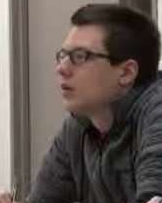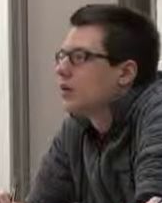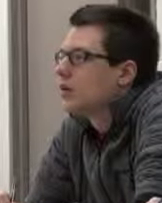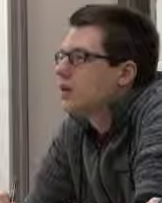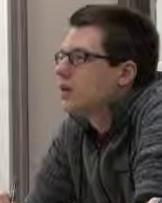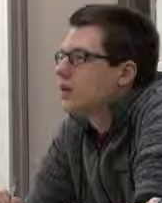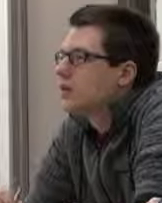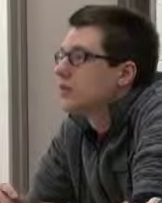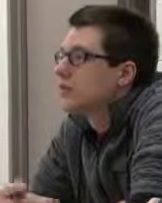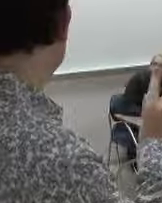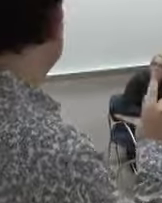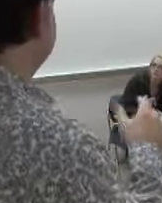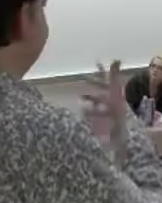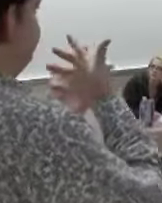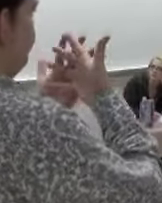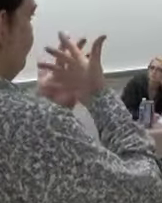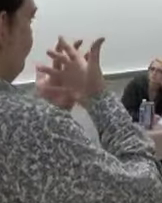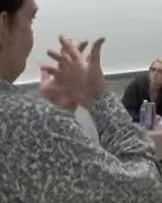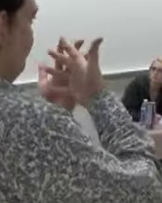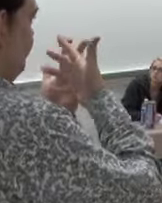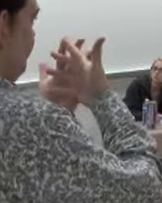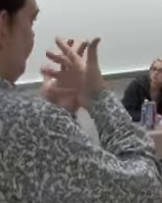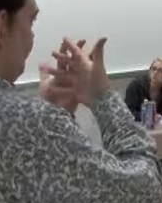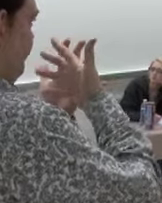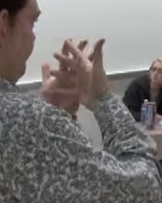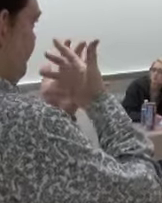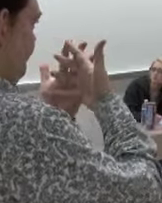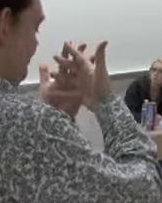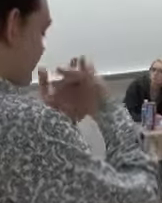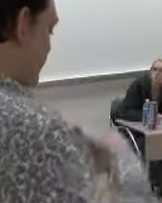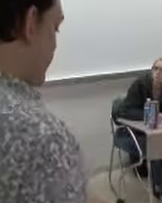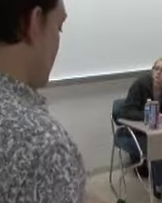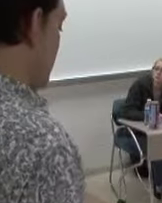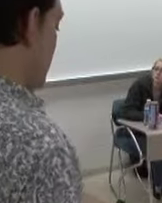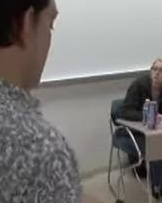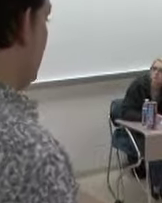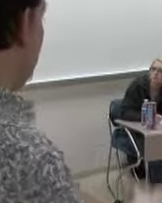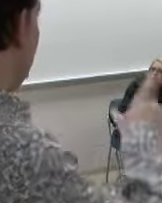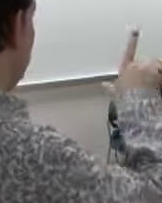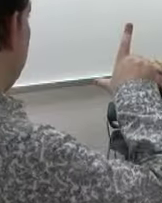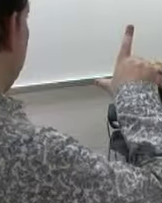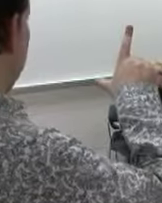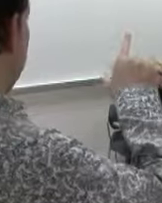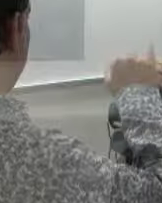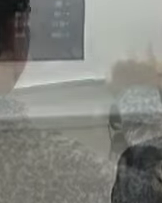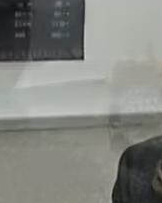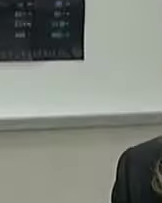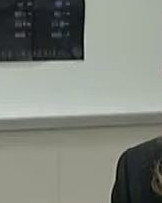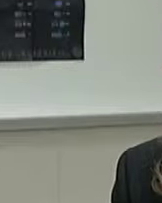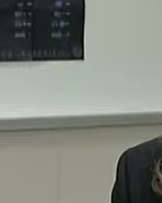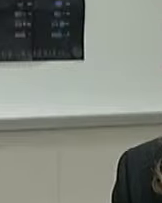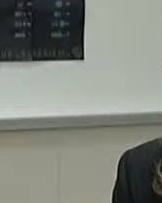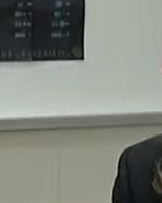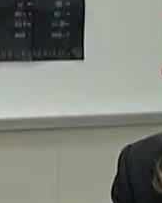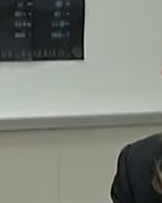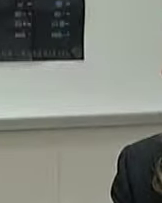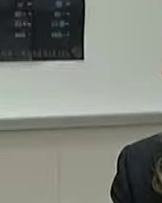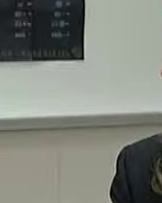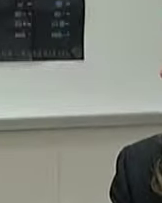actually growing significantly now. And so we're very excited about the possibilities for the future. Is there anything else that you would like to tell